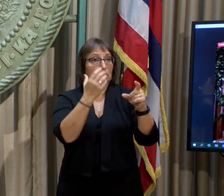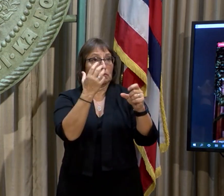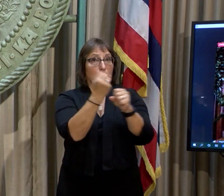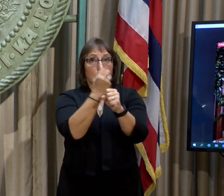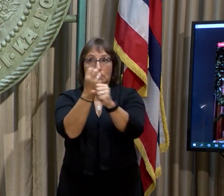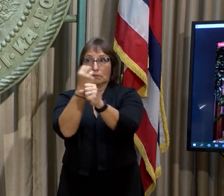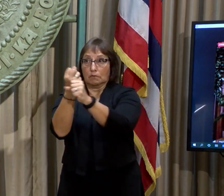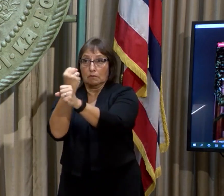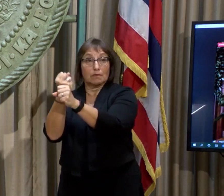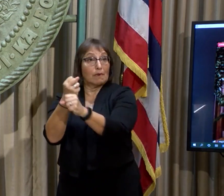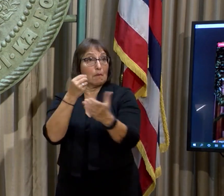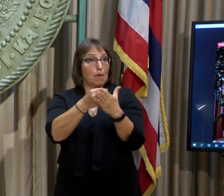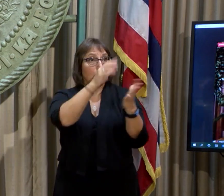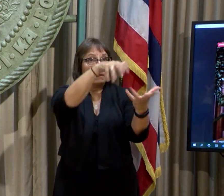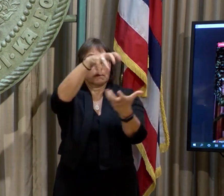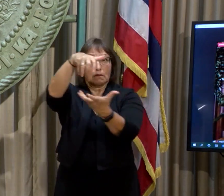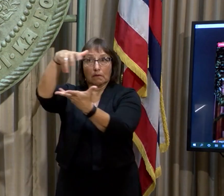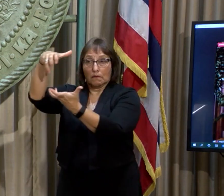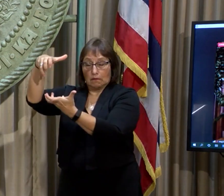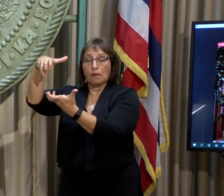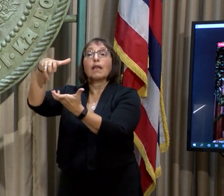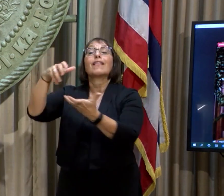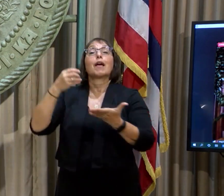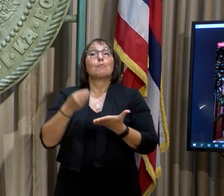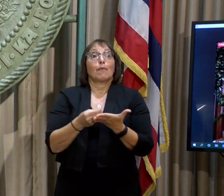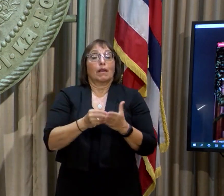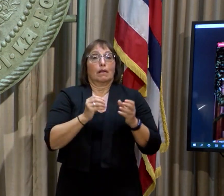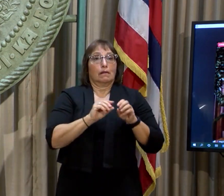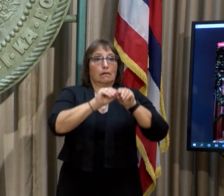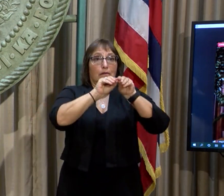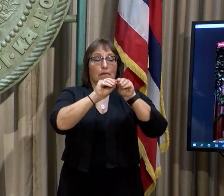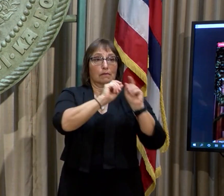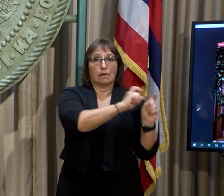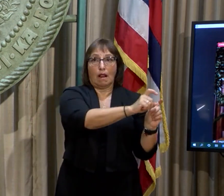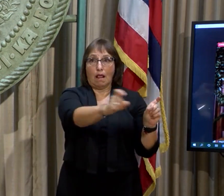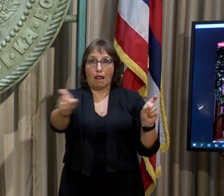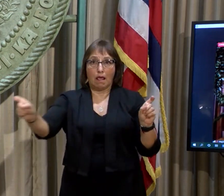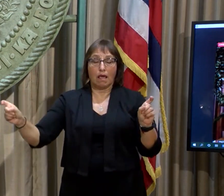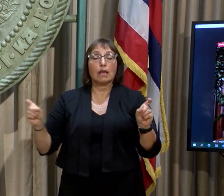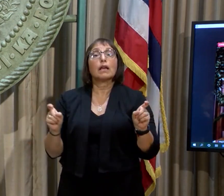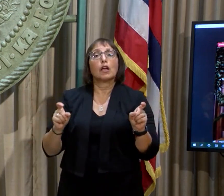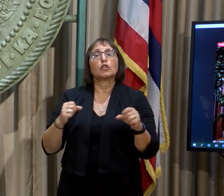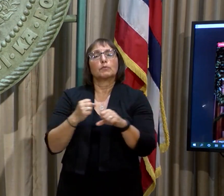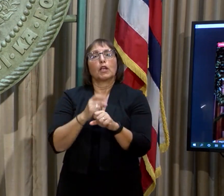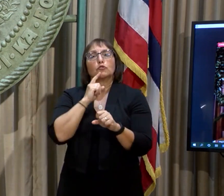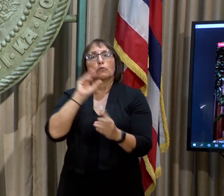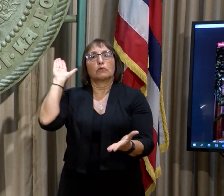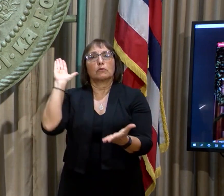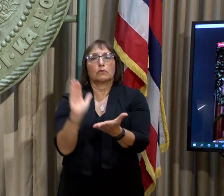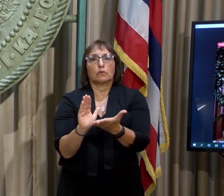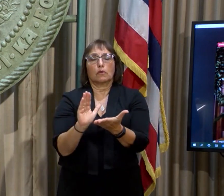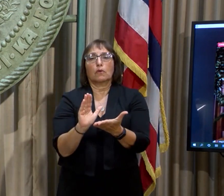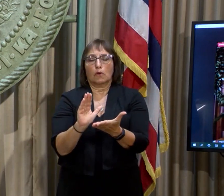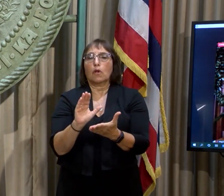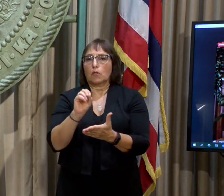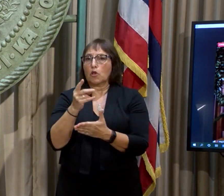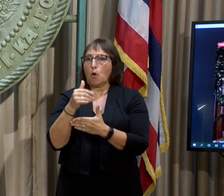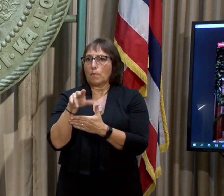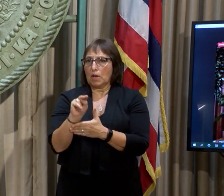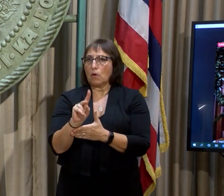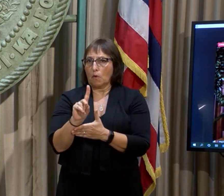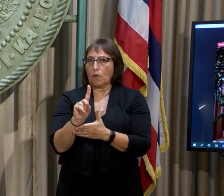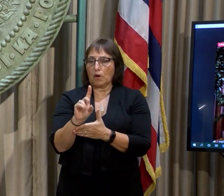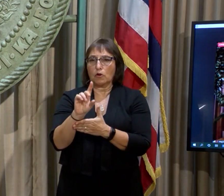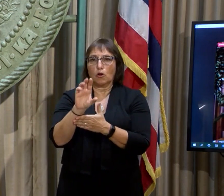formula that takes into account the population and impact of the opioid crisis in the state, Hawaii